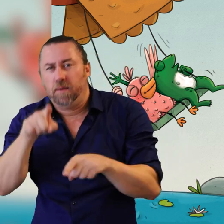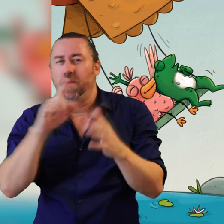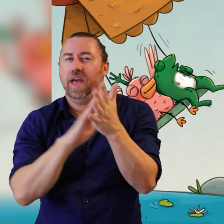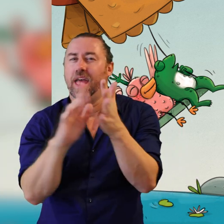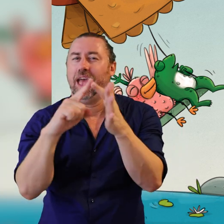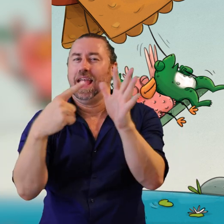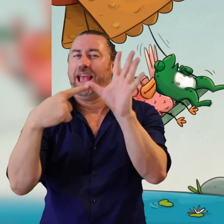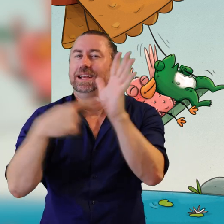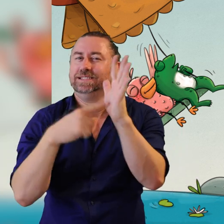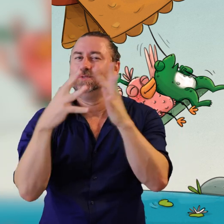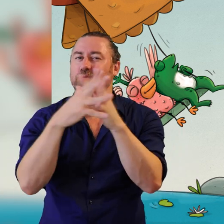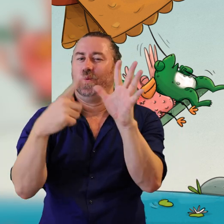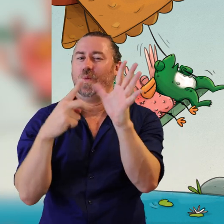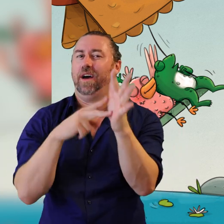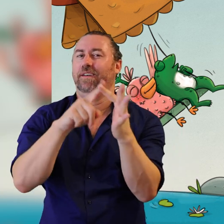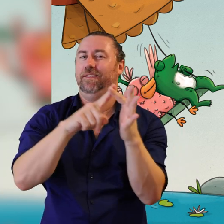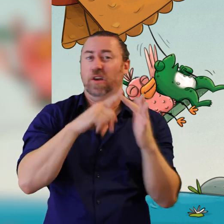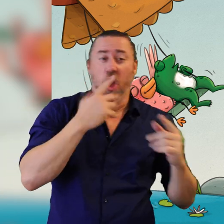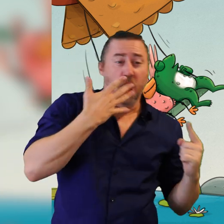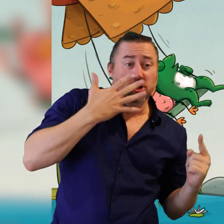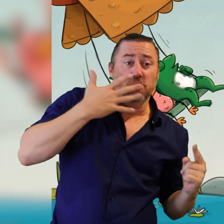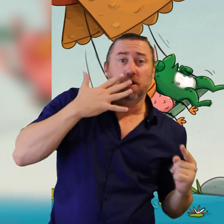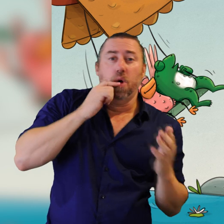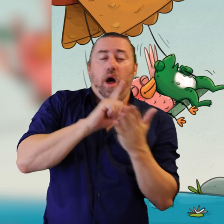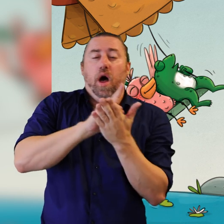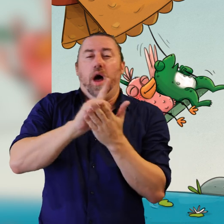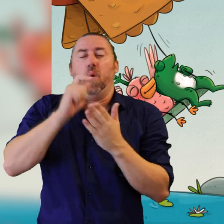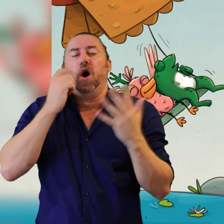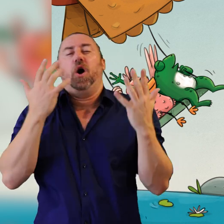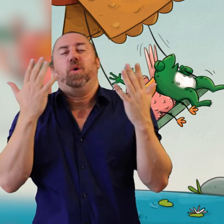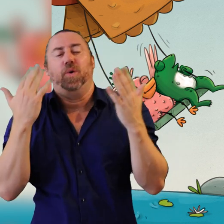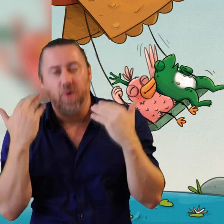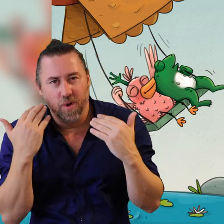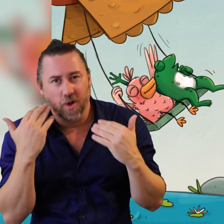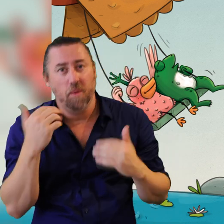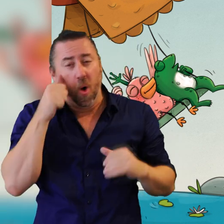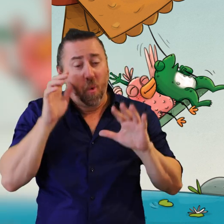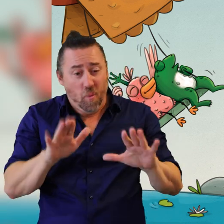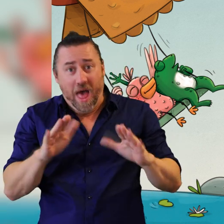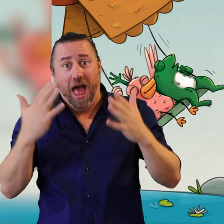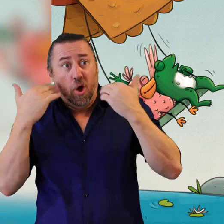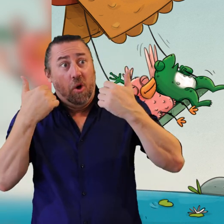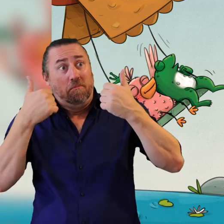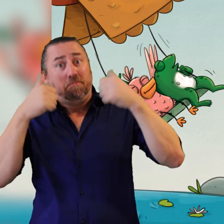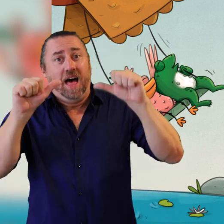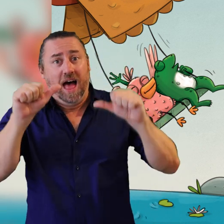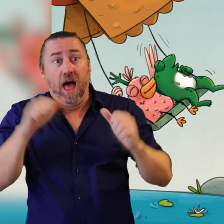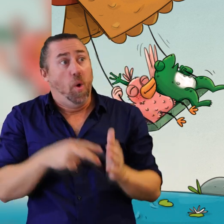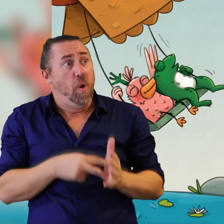wave. But it always gets cooler in the end. And until it does, Birdie and Mr Frog know what to